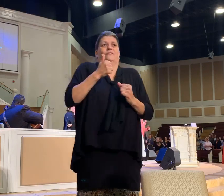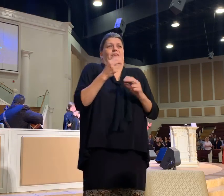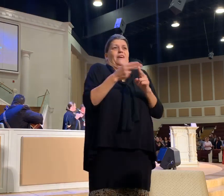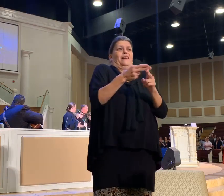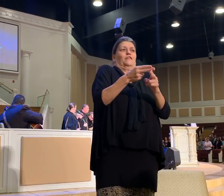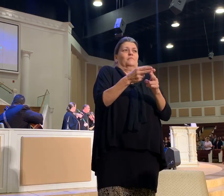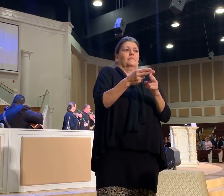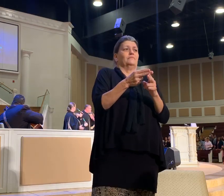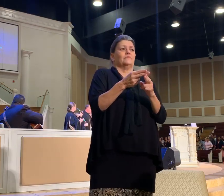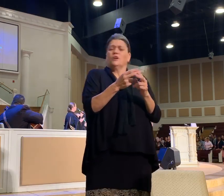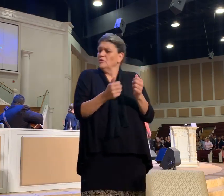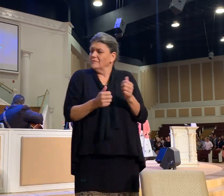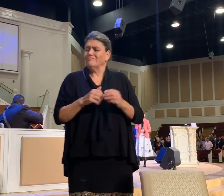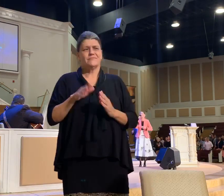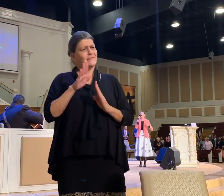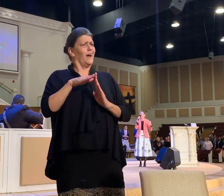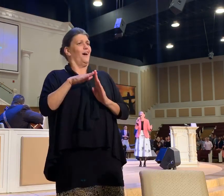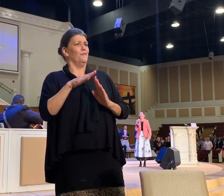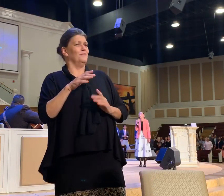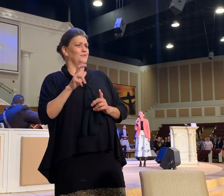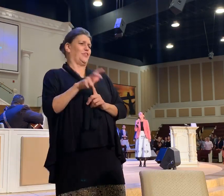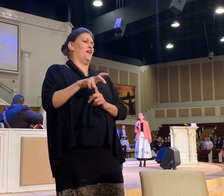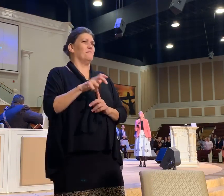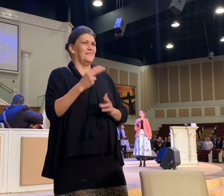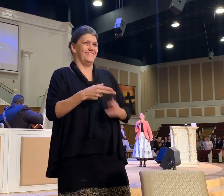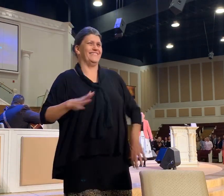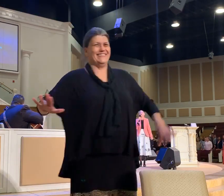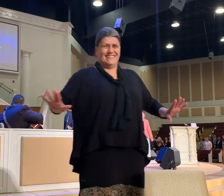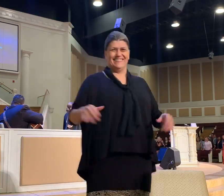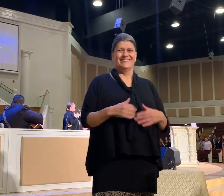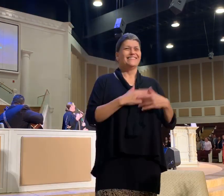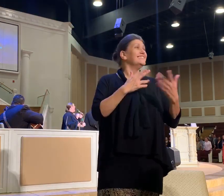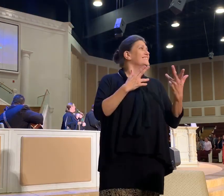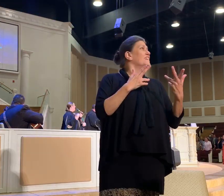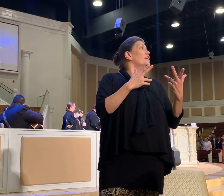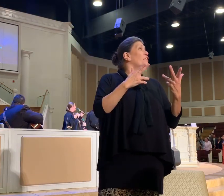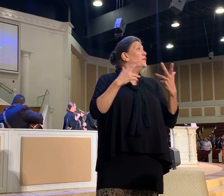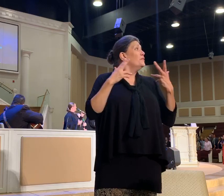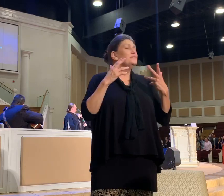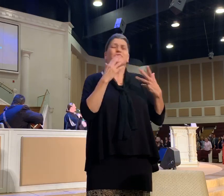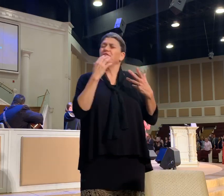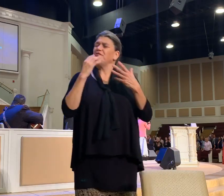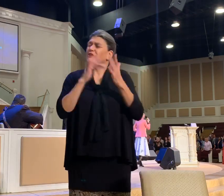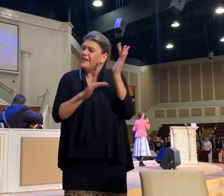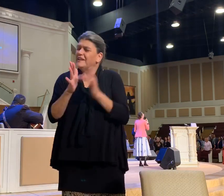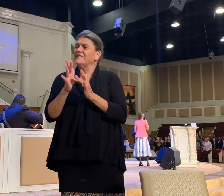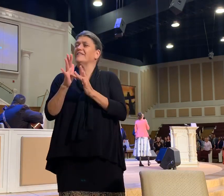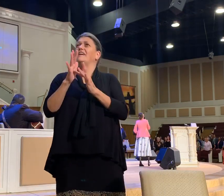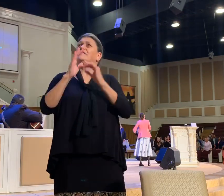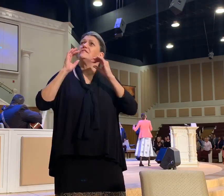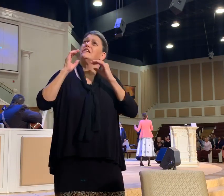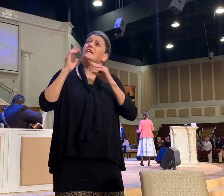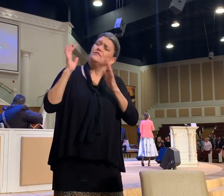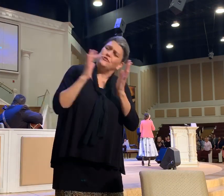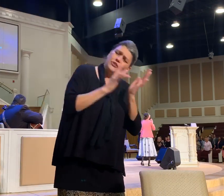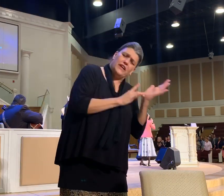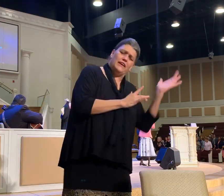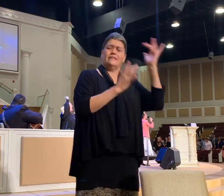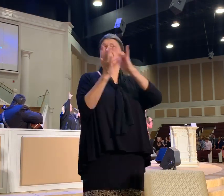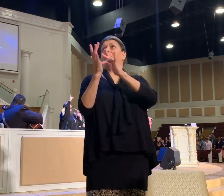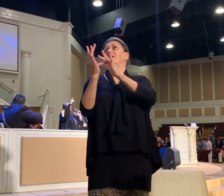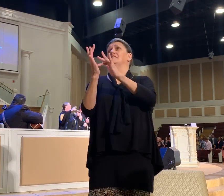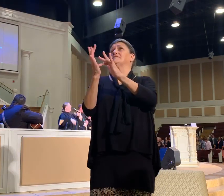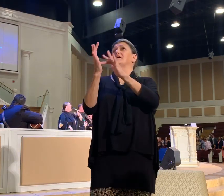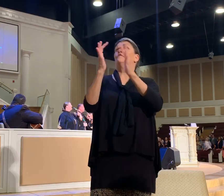Jesus, Jesus,